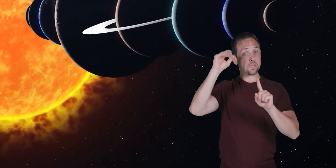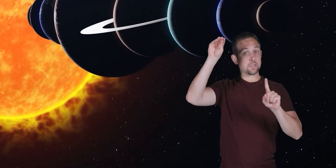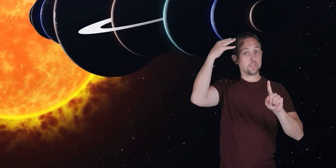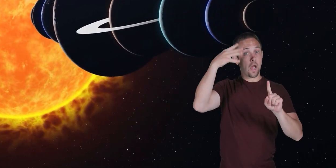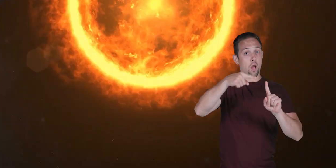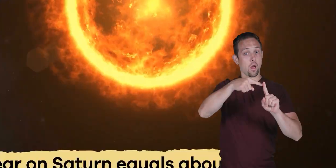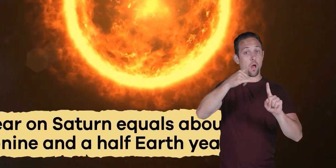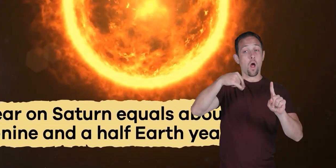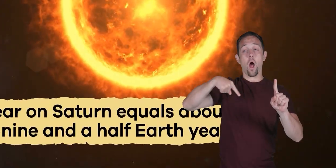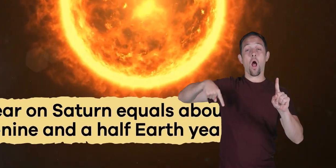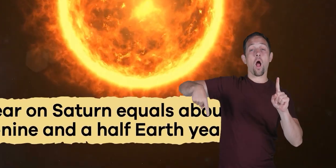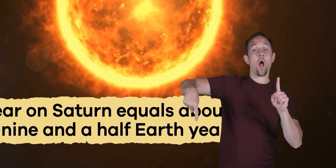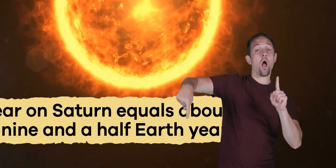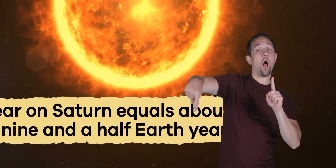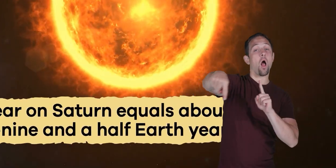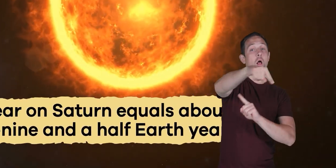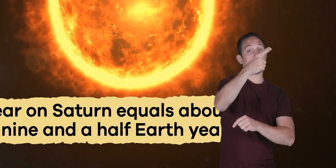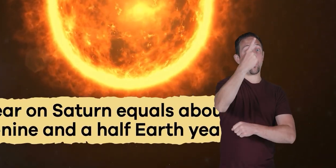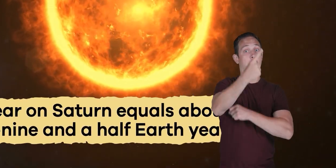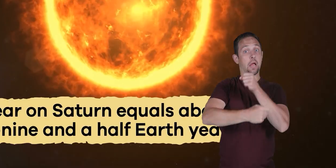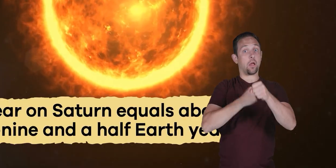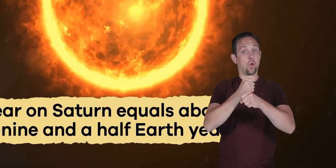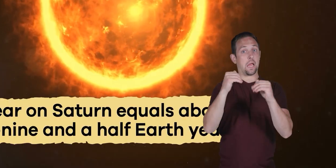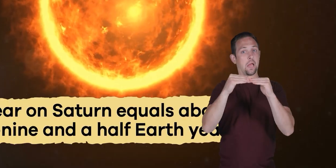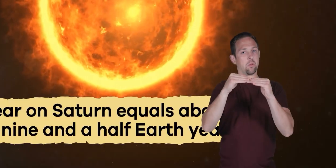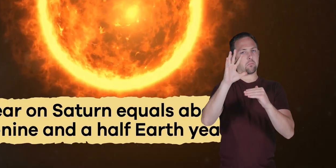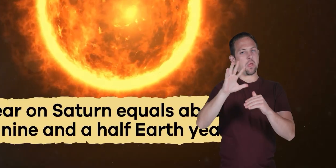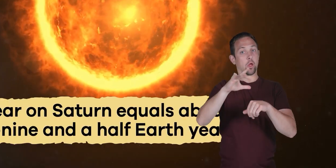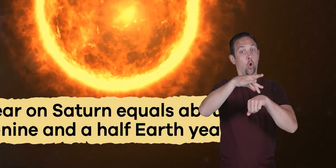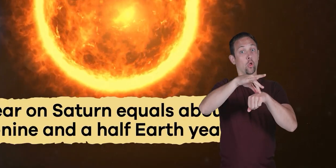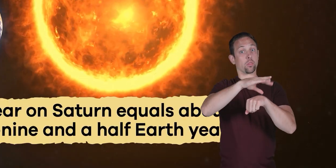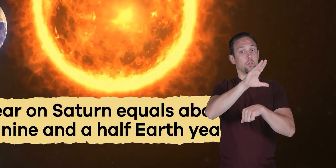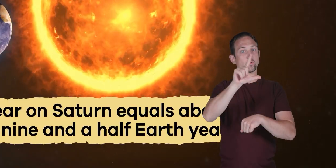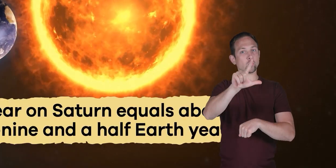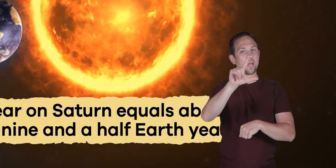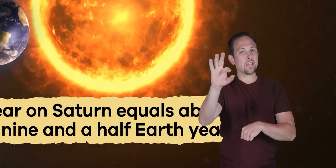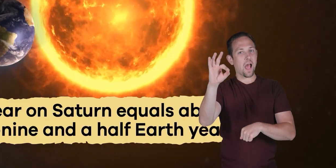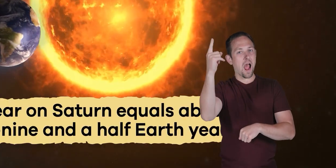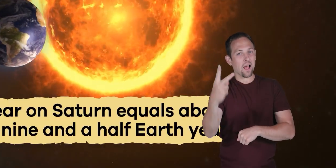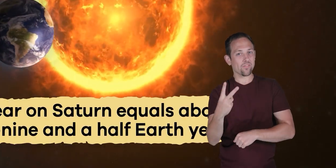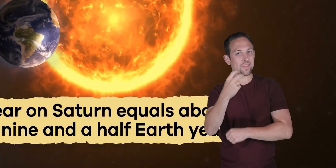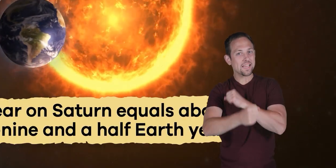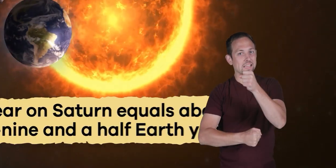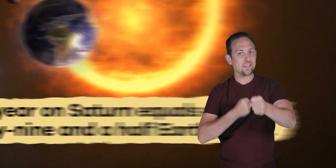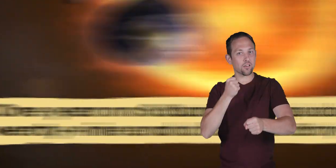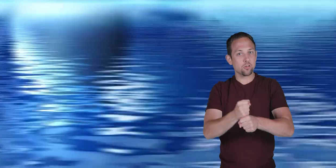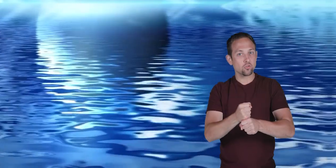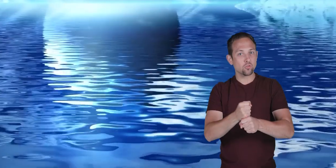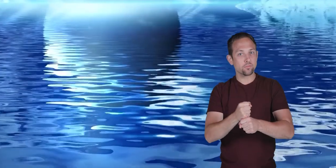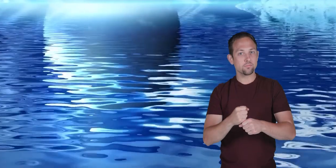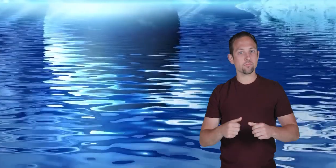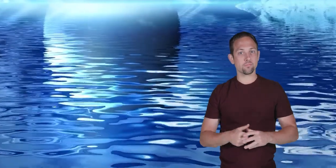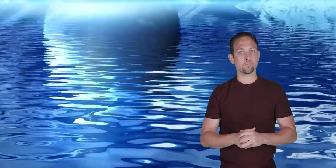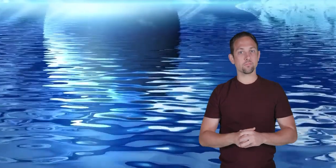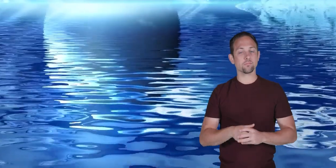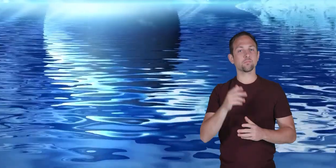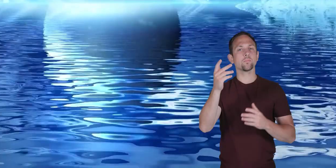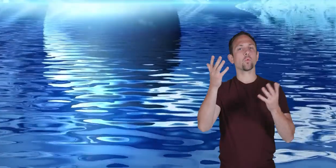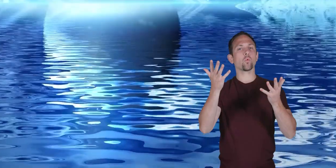one year equals about 29 and a half Earth years what would happen if you